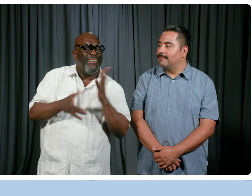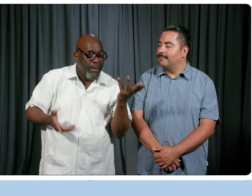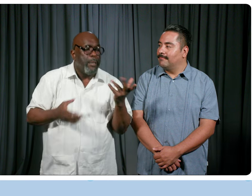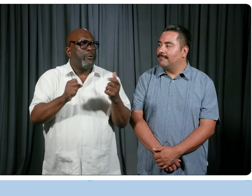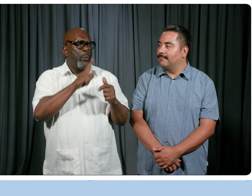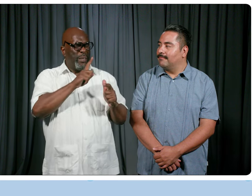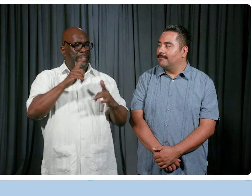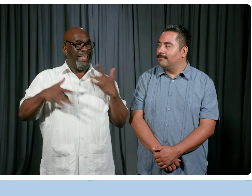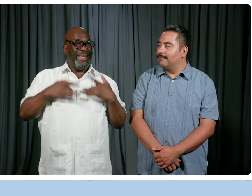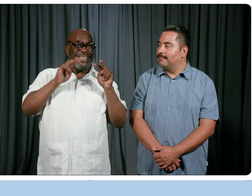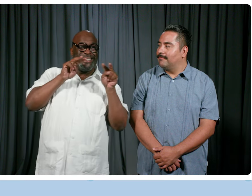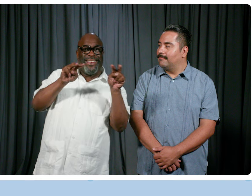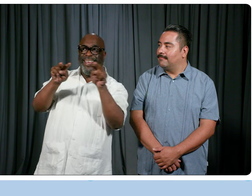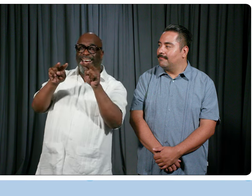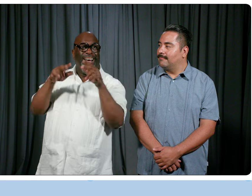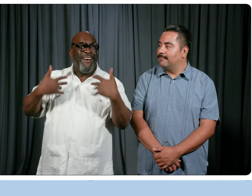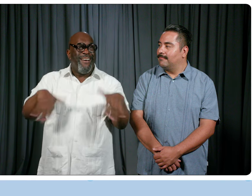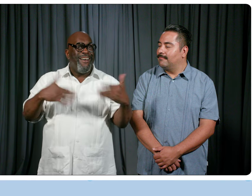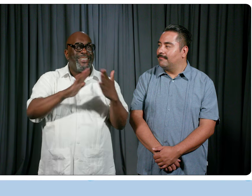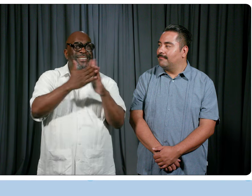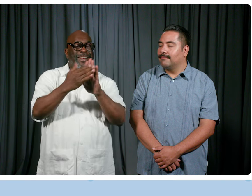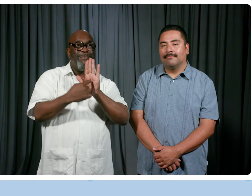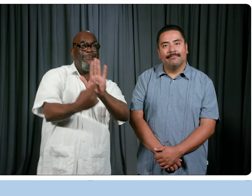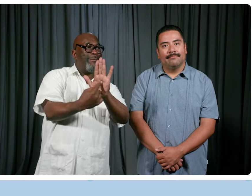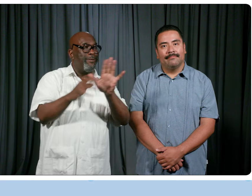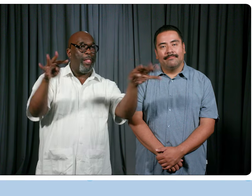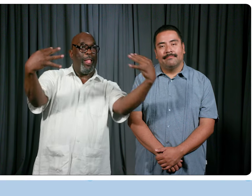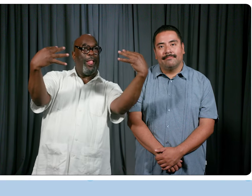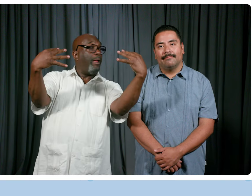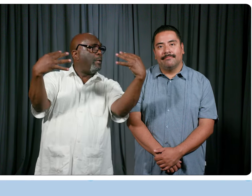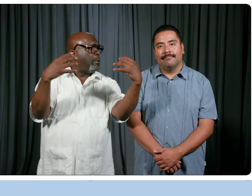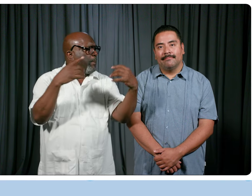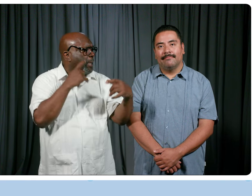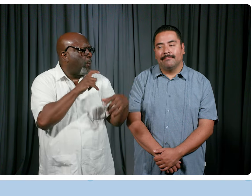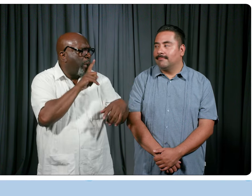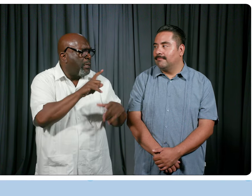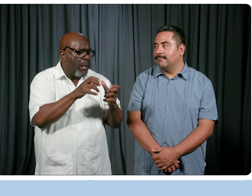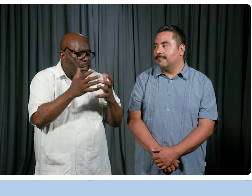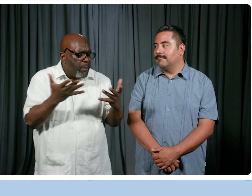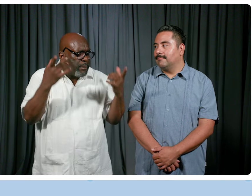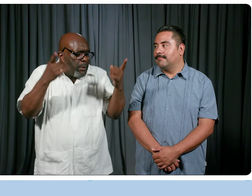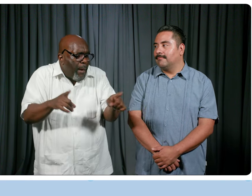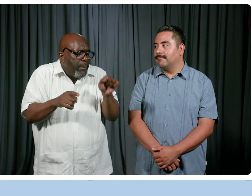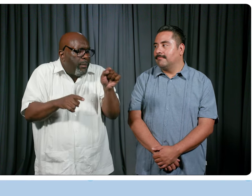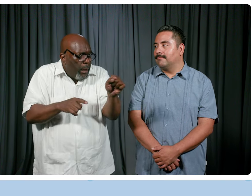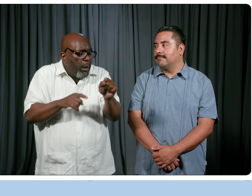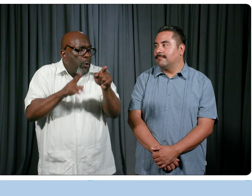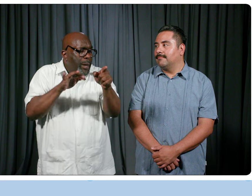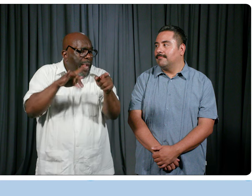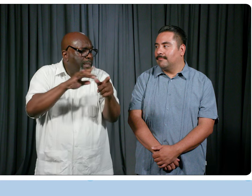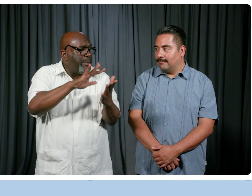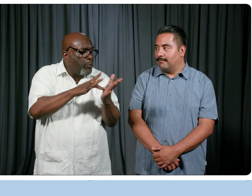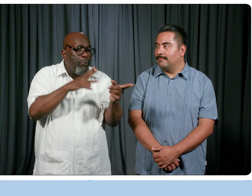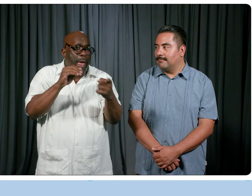to see the city highlighted so much because there will be so many things that happen. It's not just going to happen at United Center and at McCormick Place.